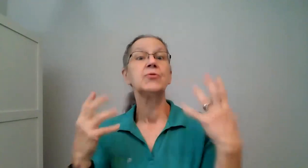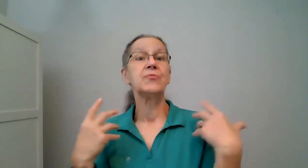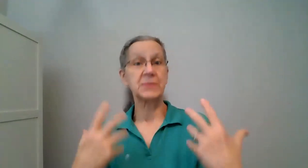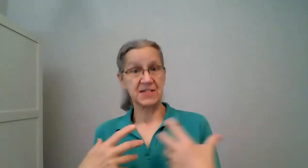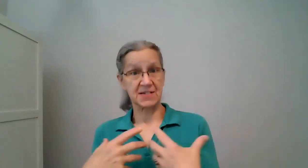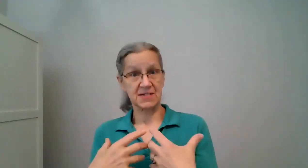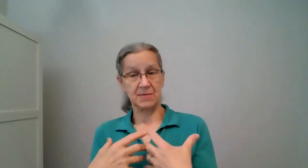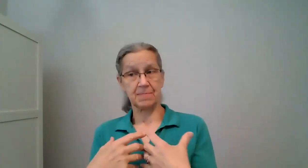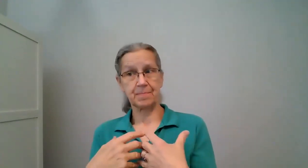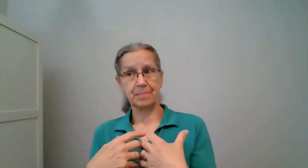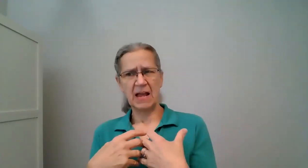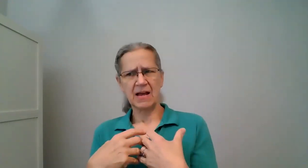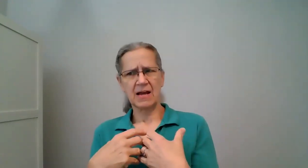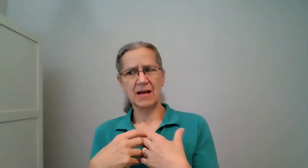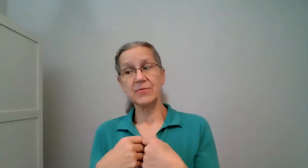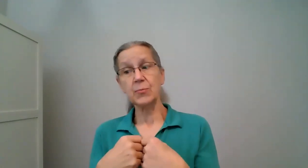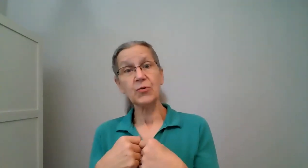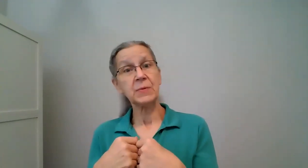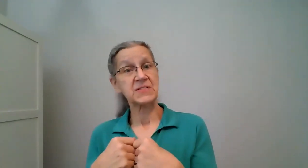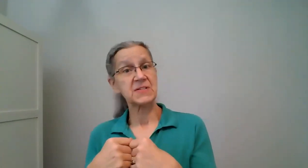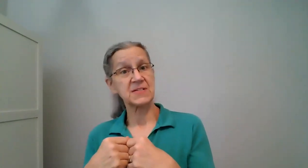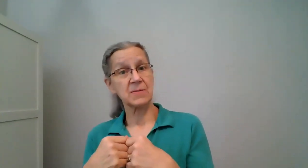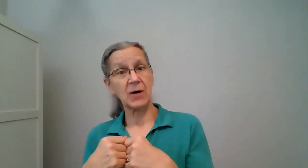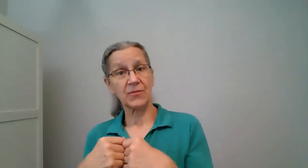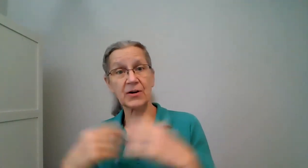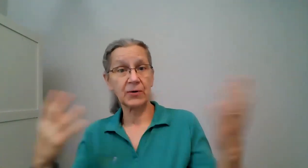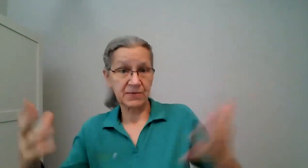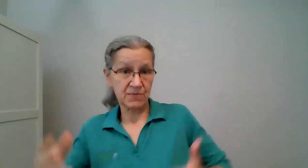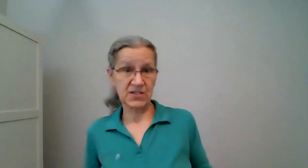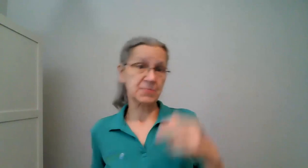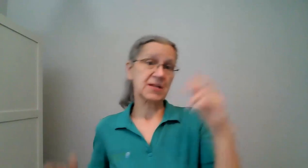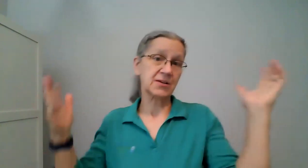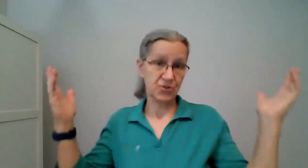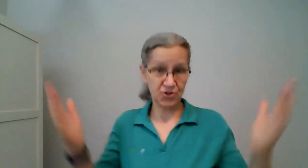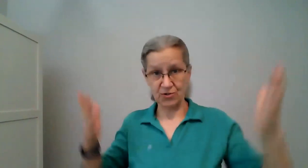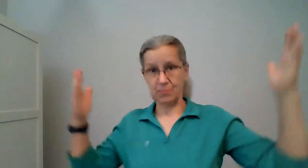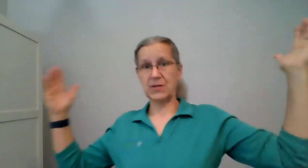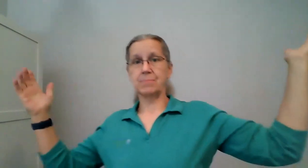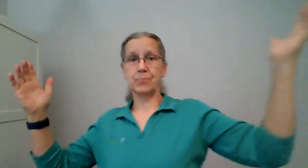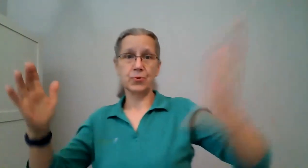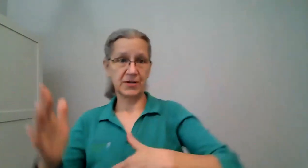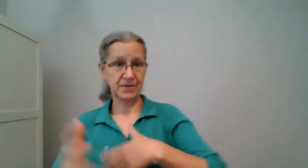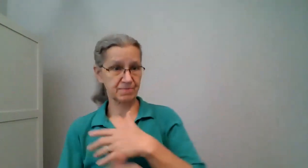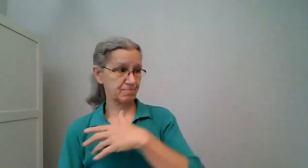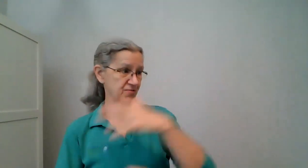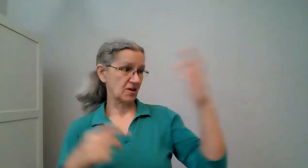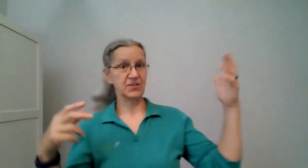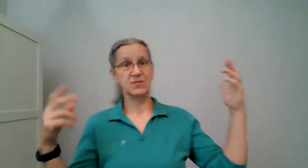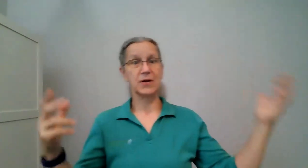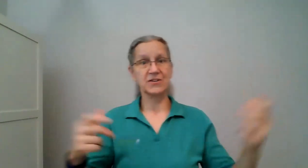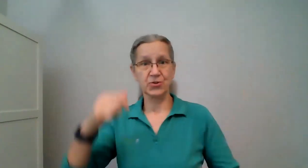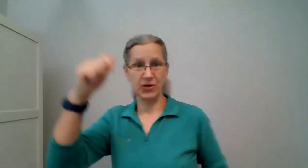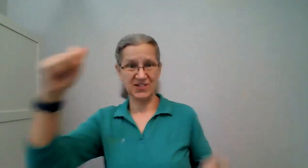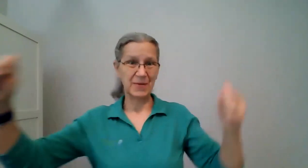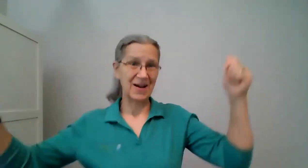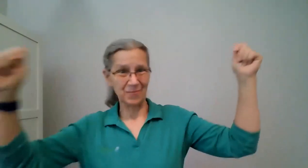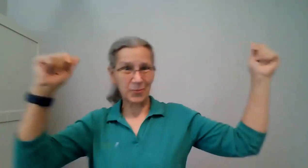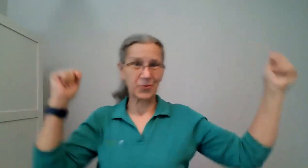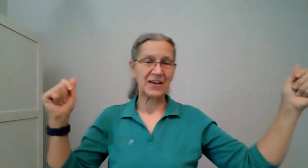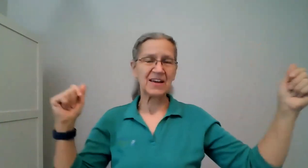movement system and the movement system although it seems like it should be pretty self-explanatory it's about moving